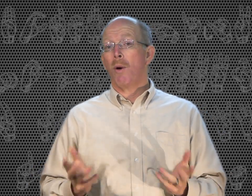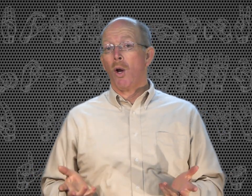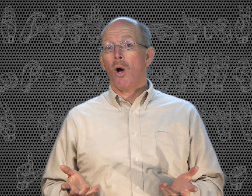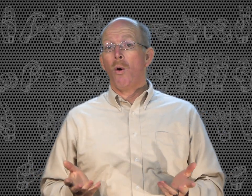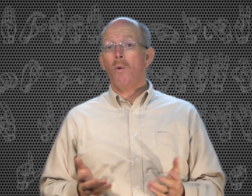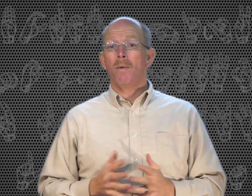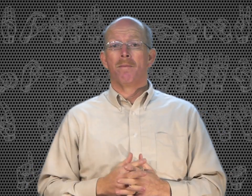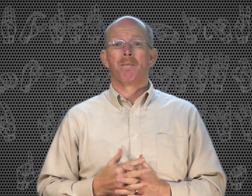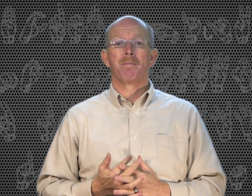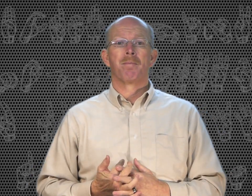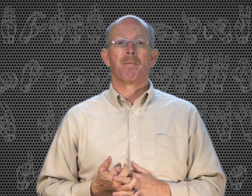below.